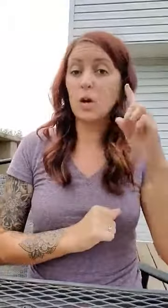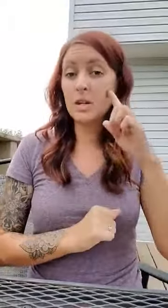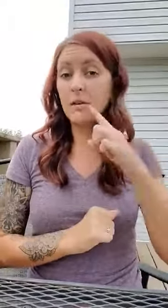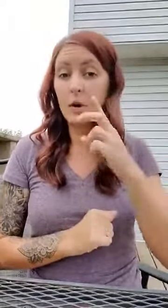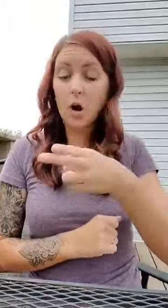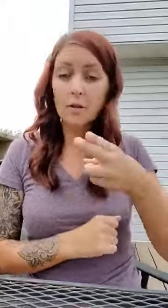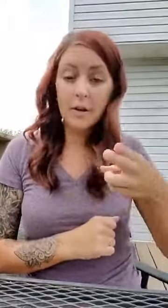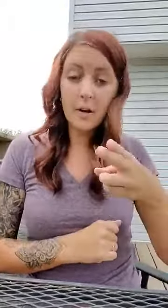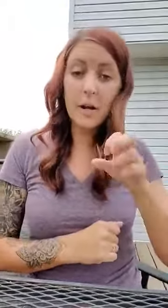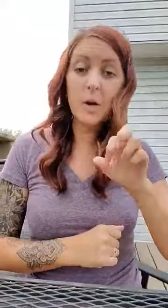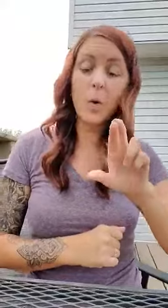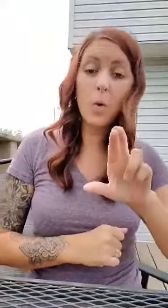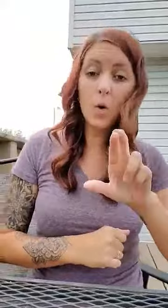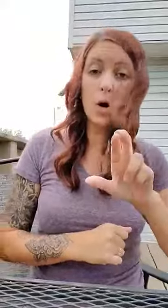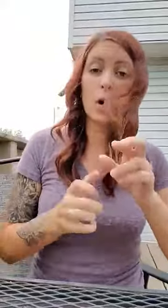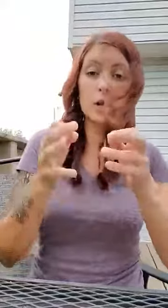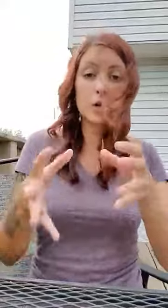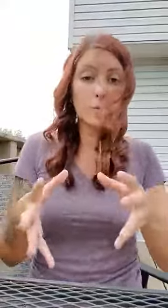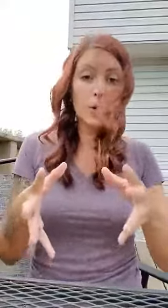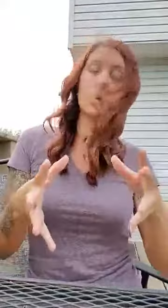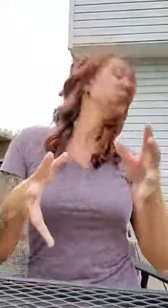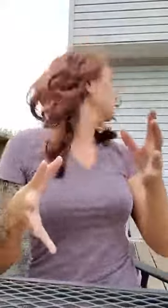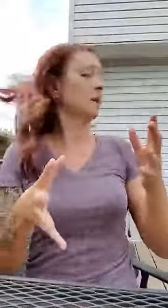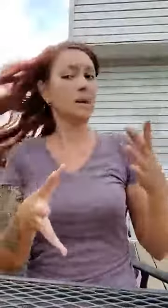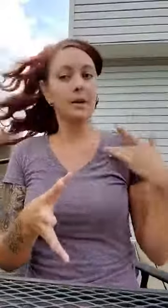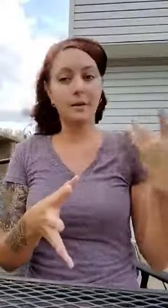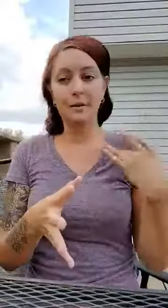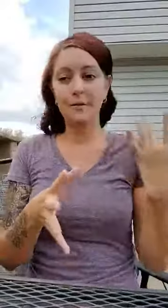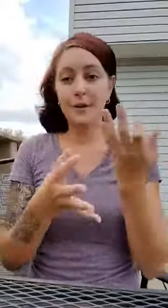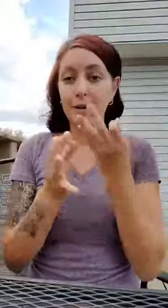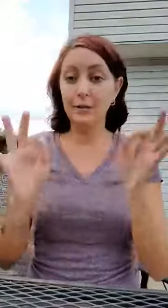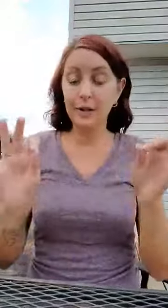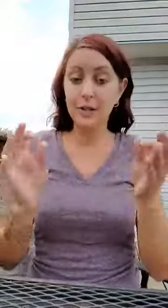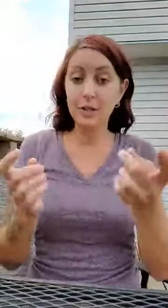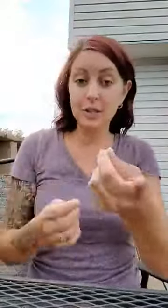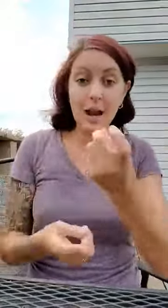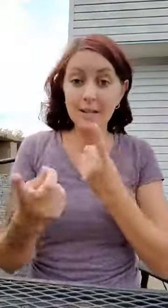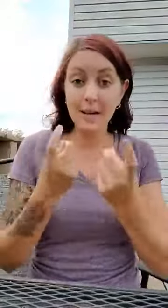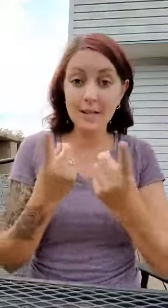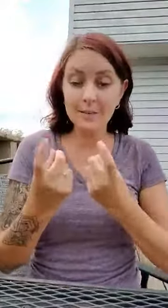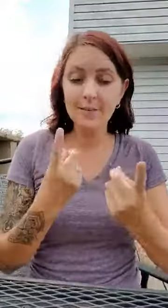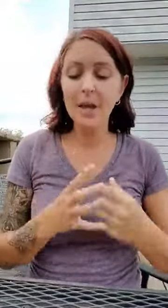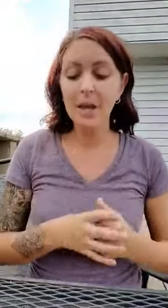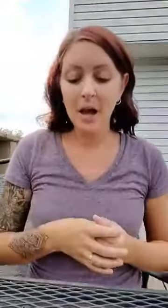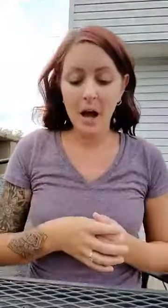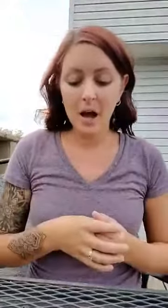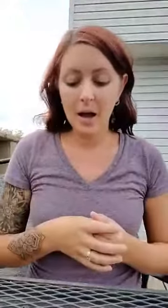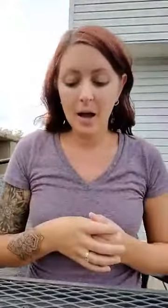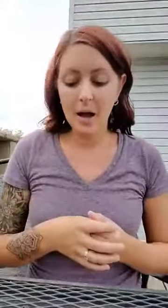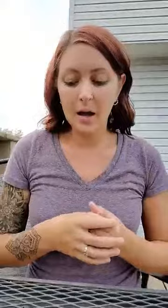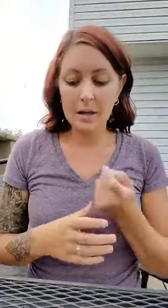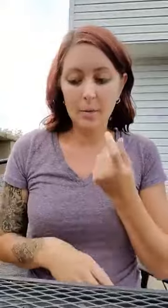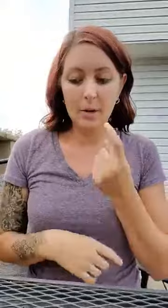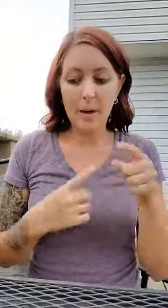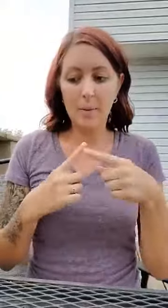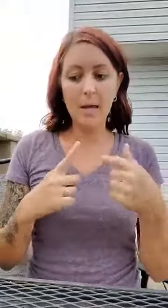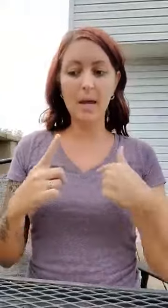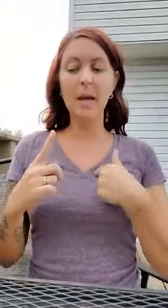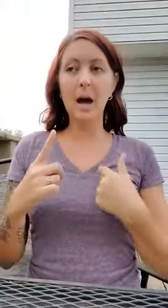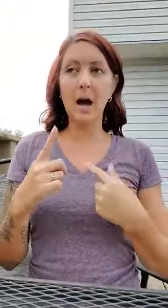deaf or hard of hearing or interpreters, feel free to just ask us. A little bit about me. I